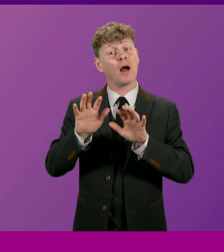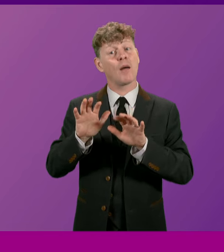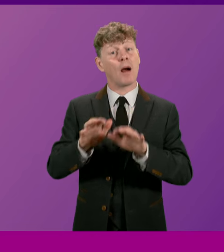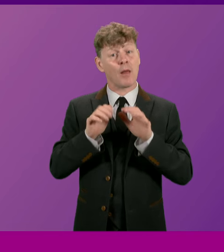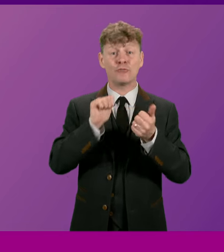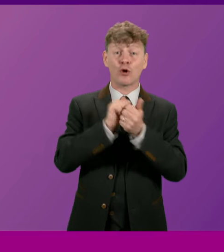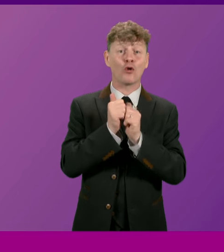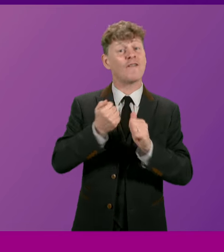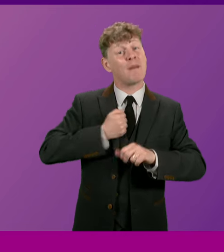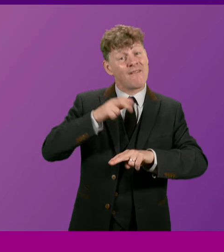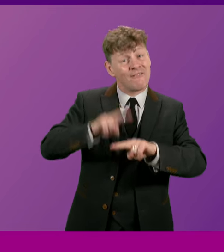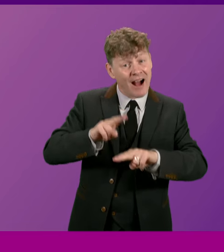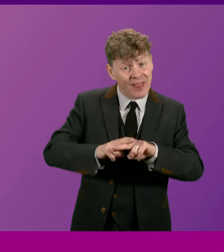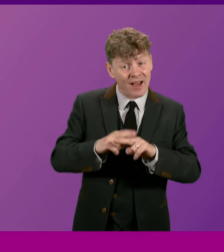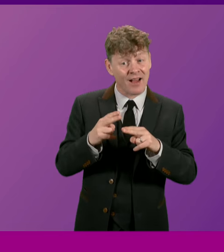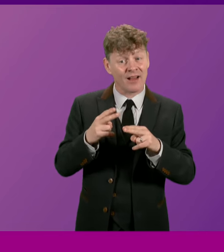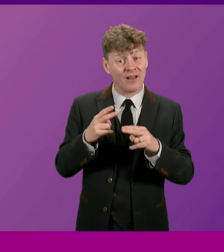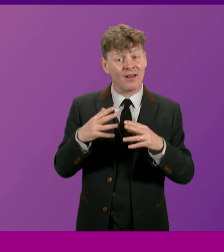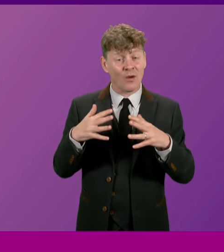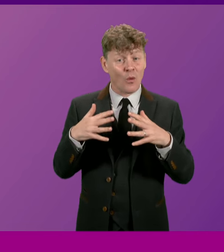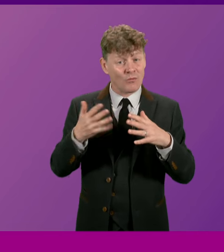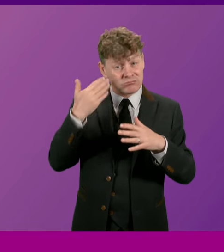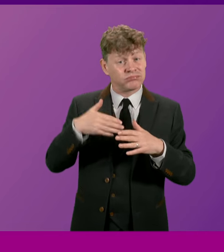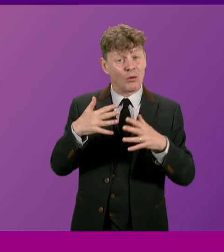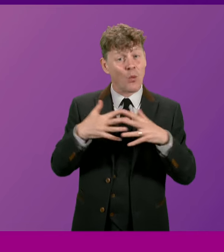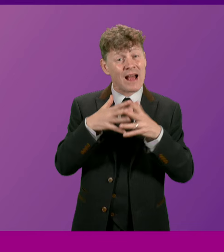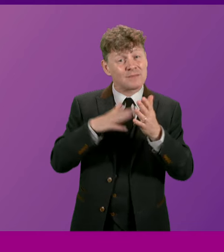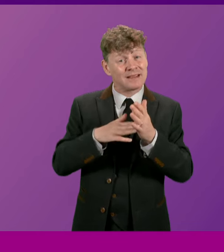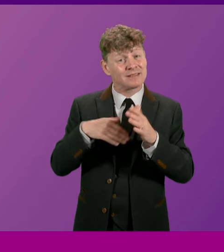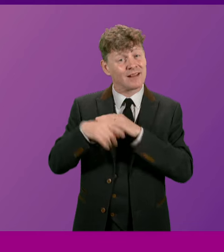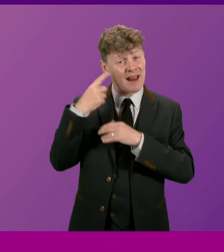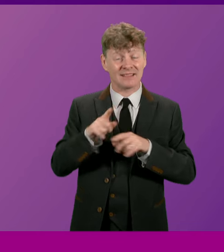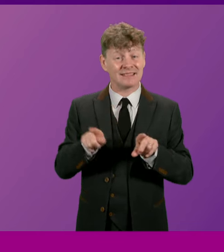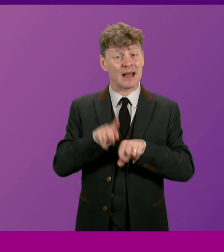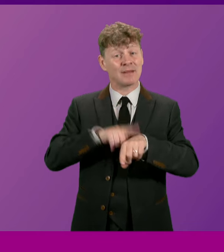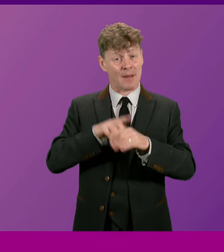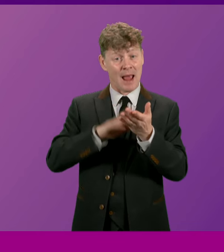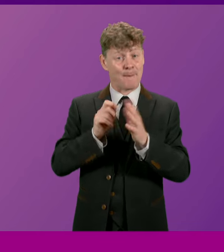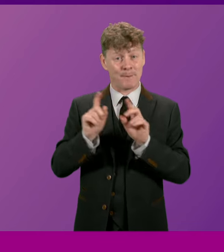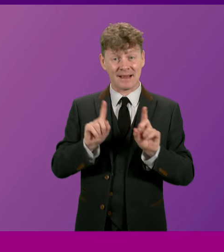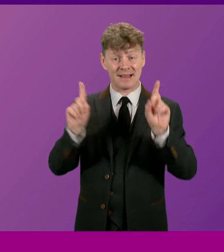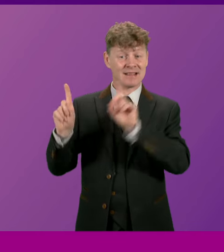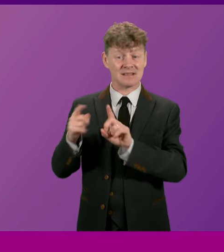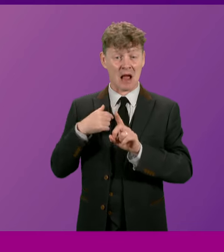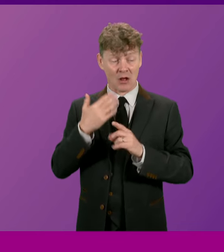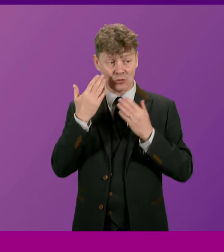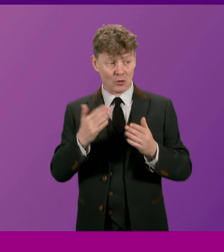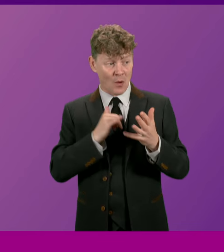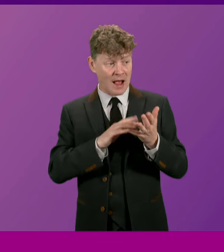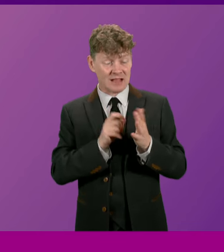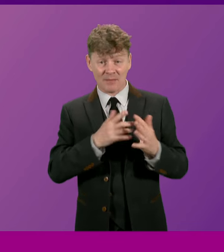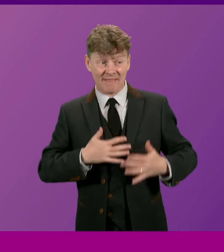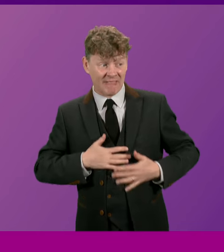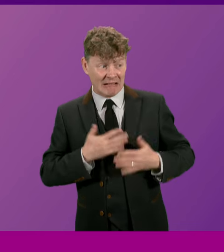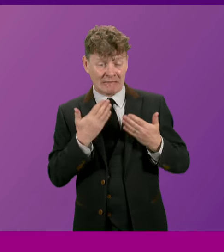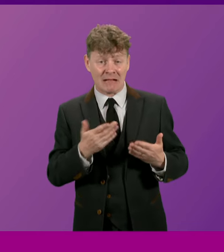my father at Westminster. They both served as MPs at the same time. And I'm not sure how members on the SNP benches will feel about this, but